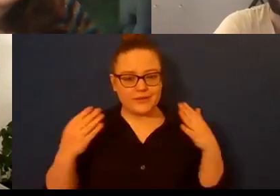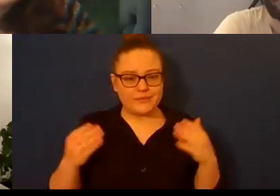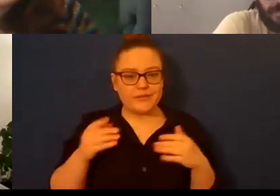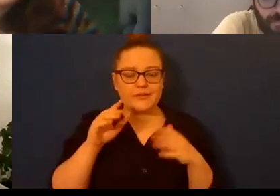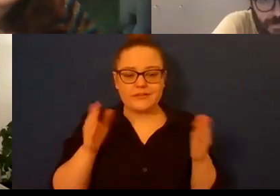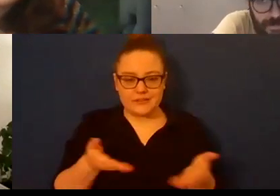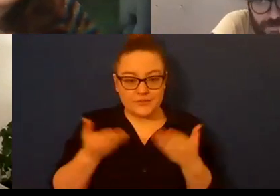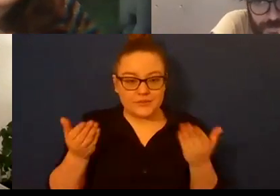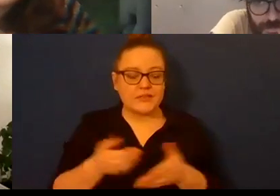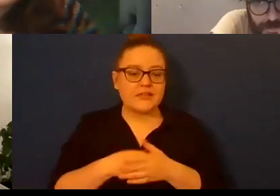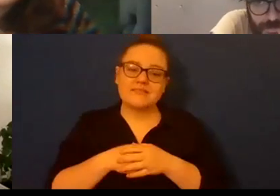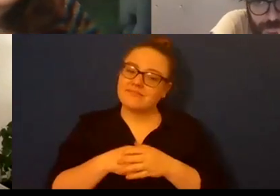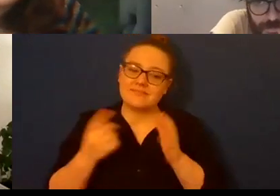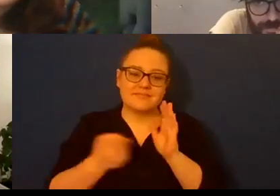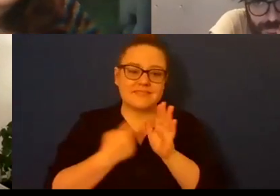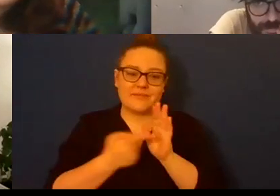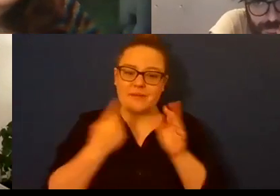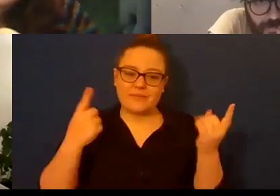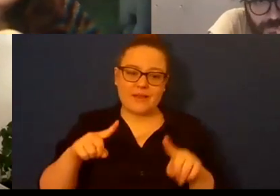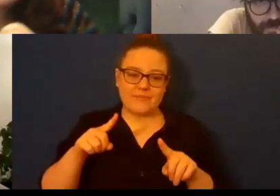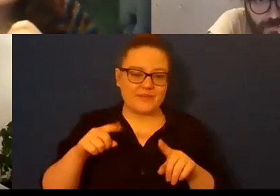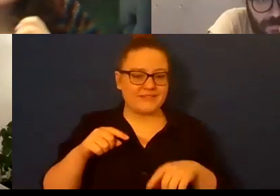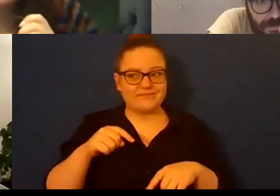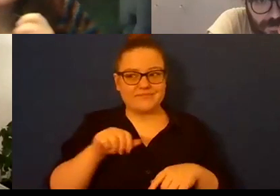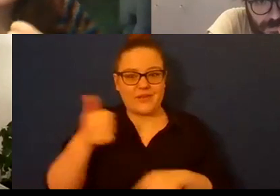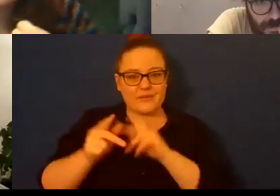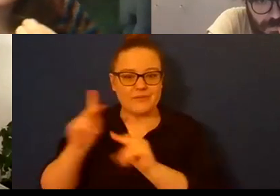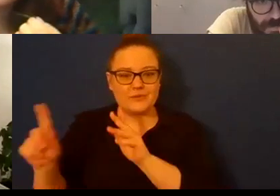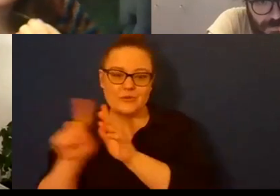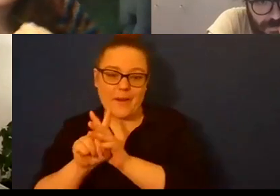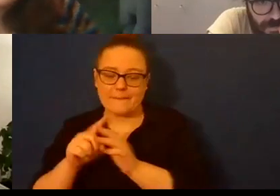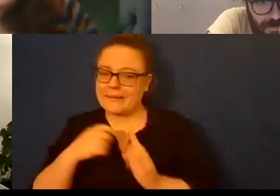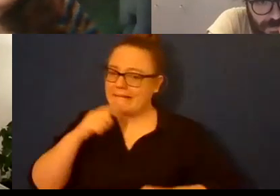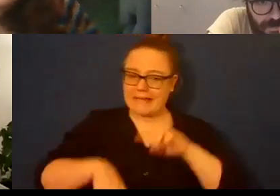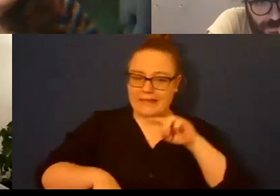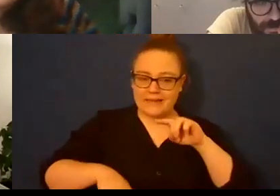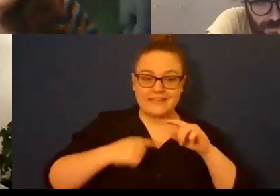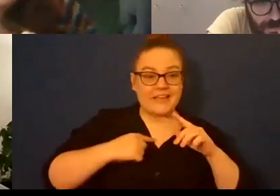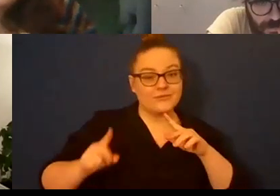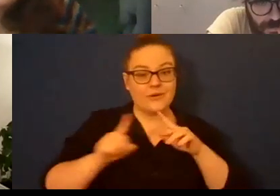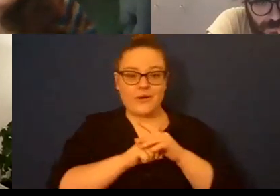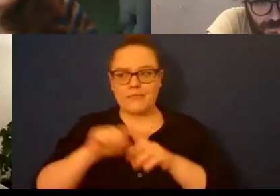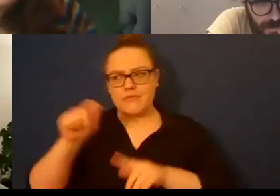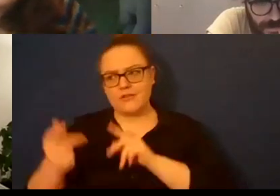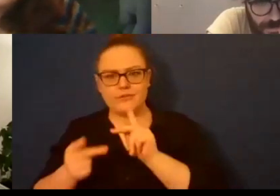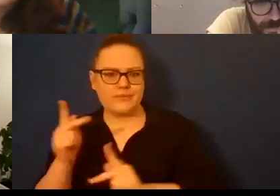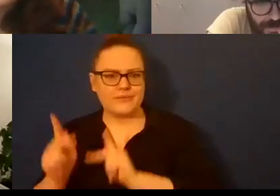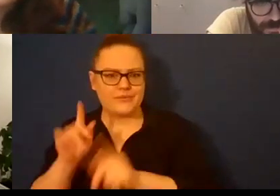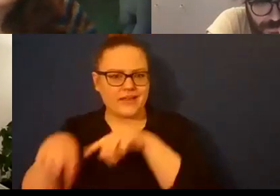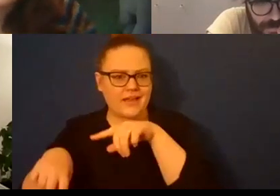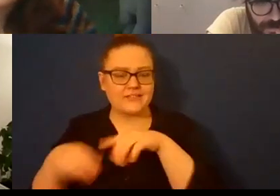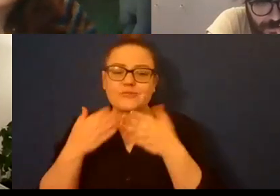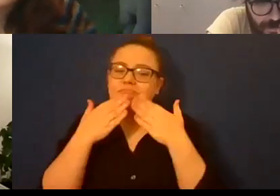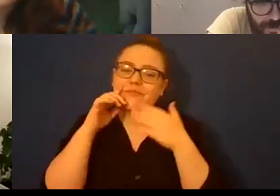been times I haven't been able to and other people did so um so thank you to those of you who were up when I was down and uh